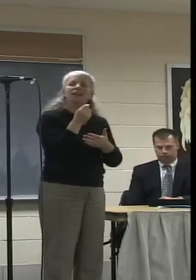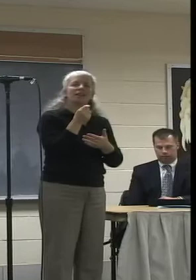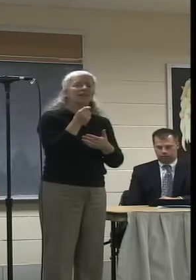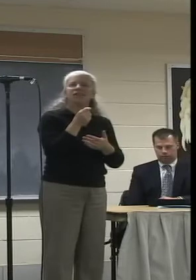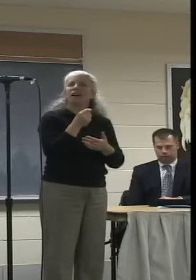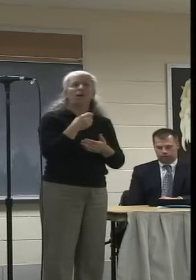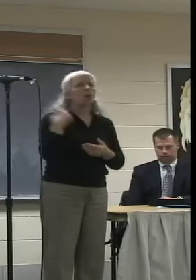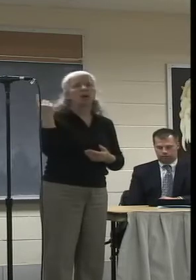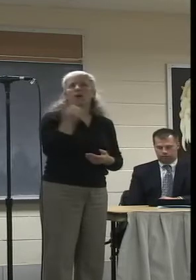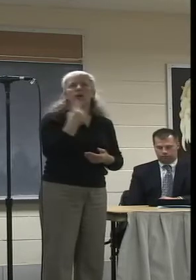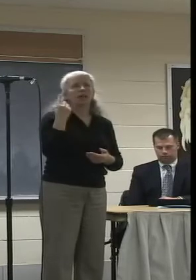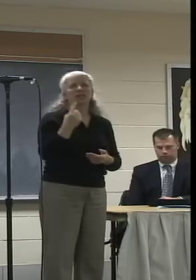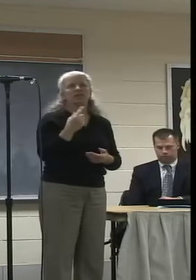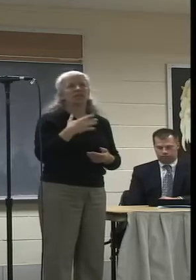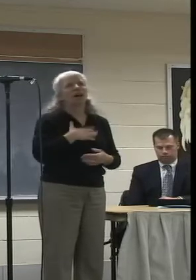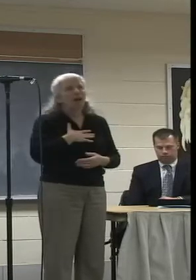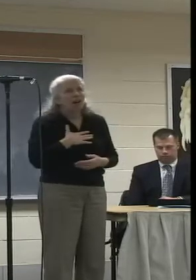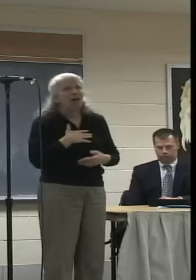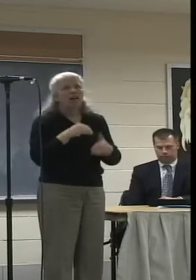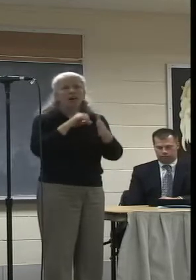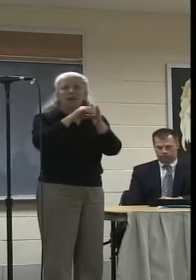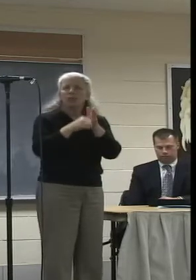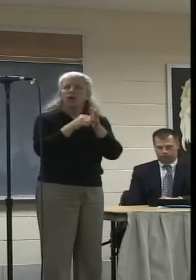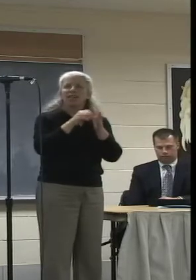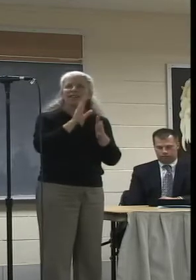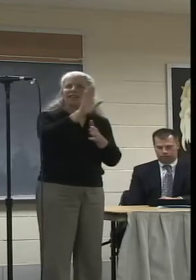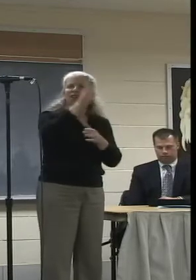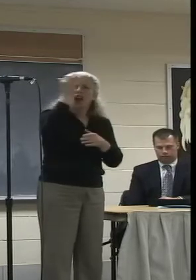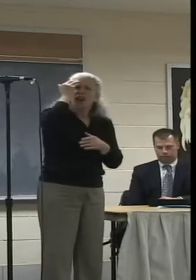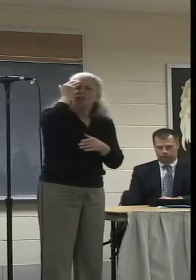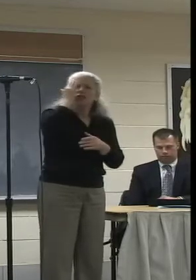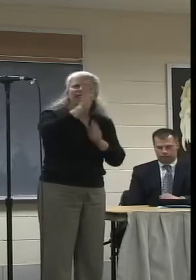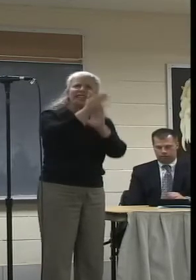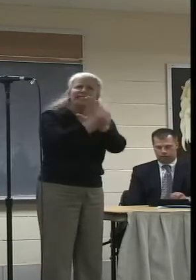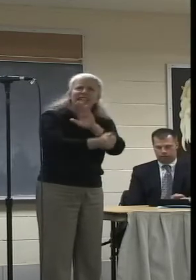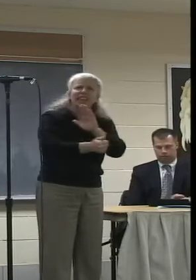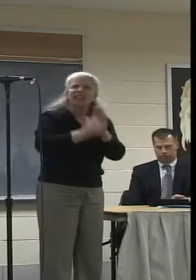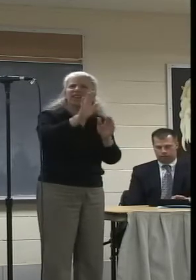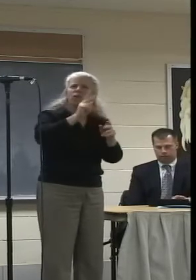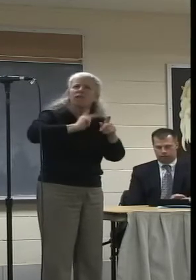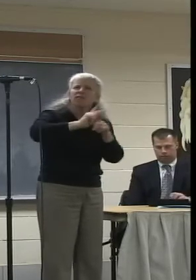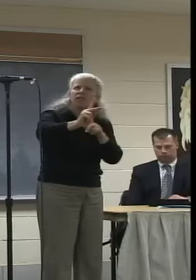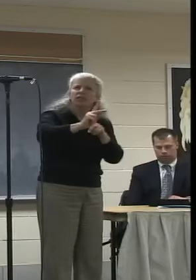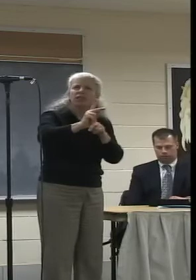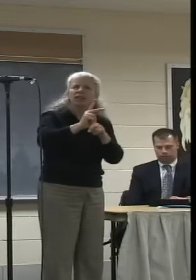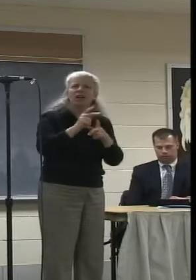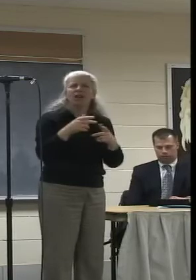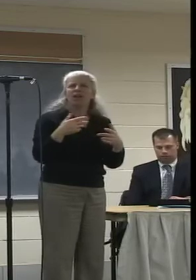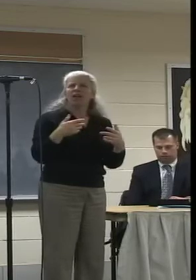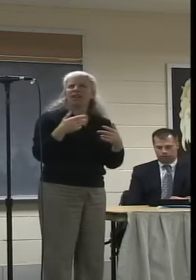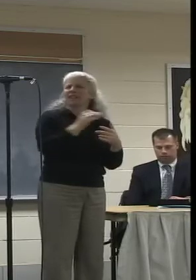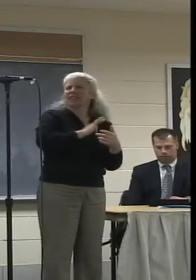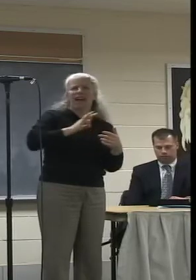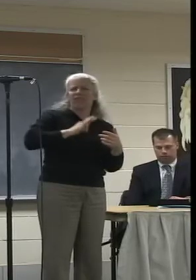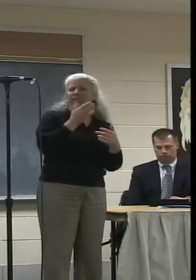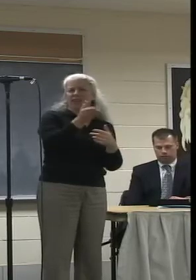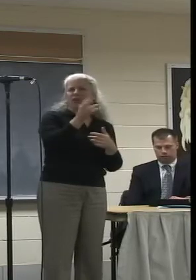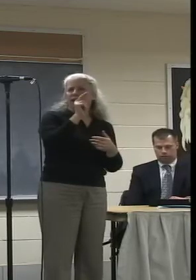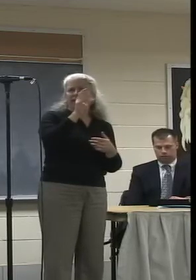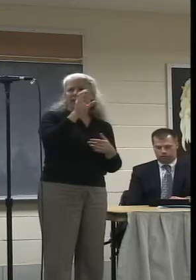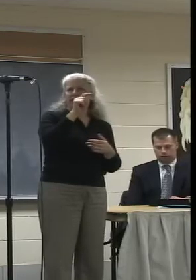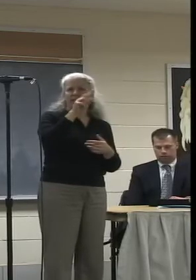blown away by the breadth of knowledge, the skill, the professionalism of all of the staff members at NCTV.